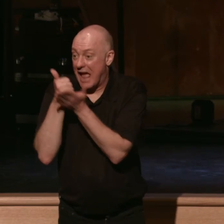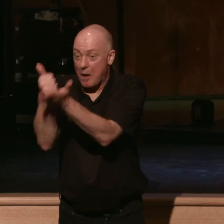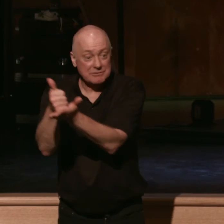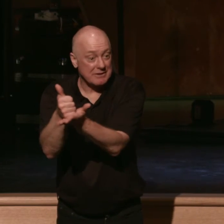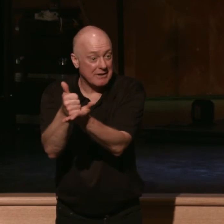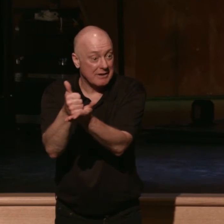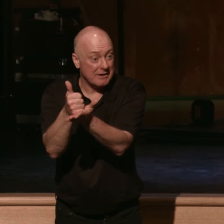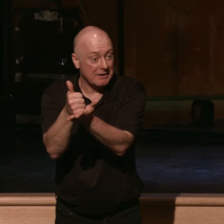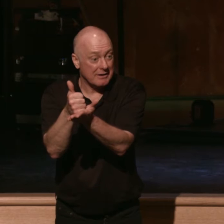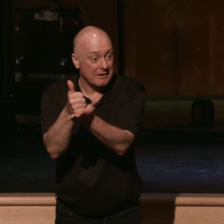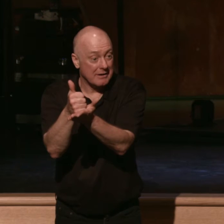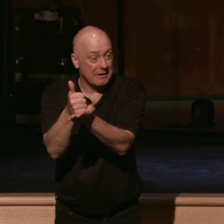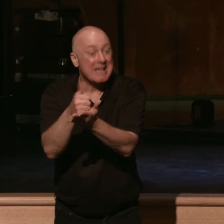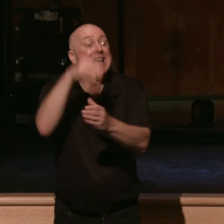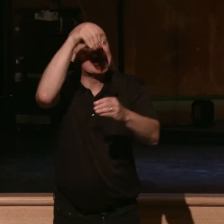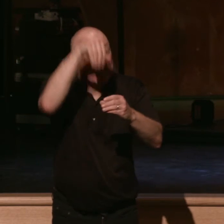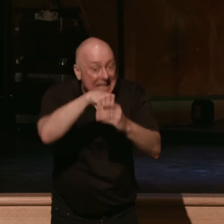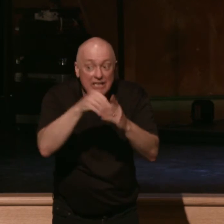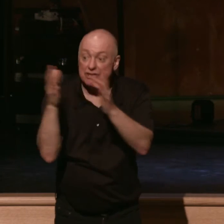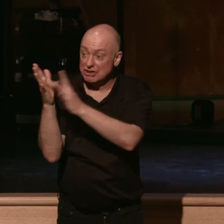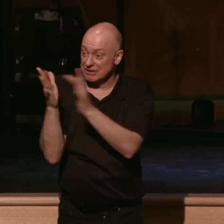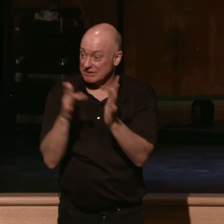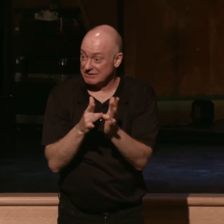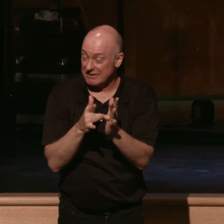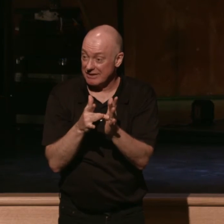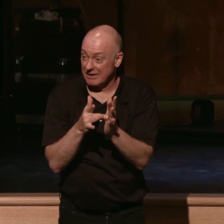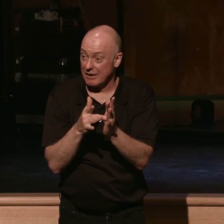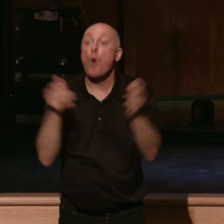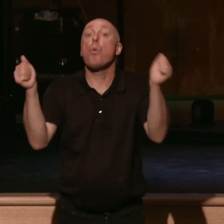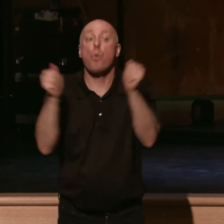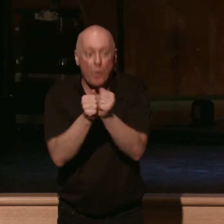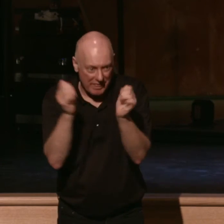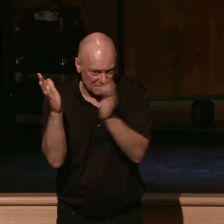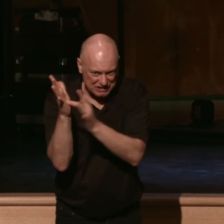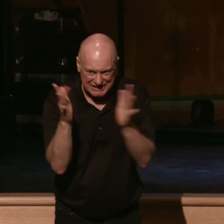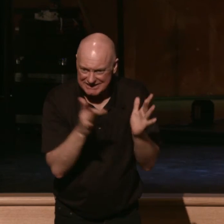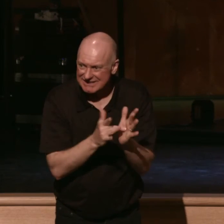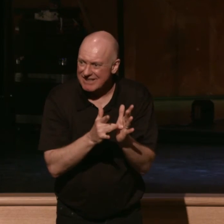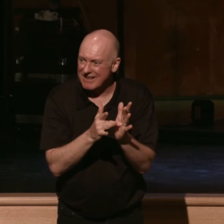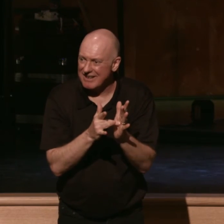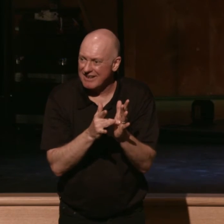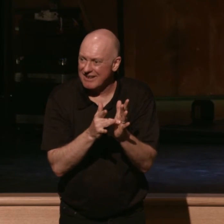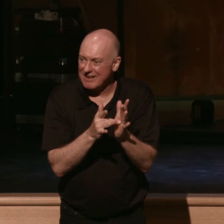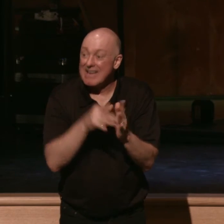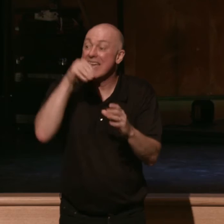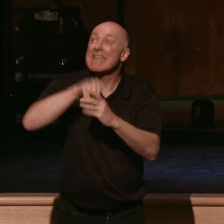But in Jesus, with Jesus, in his strength,